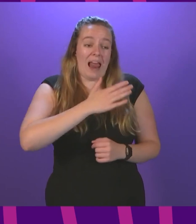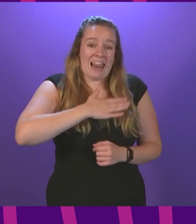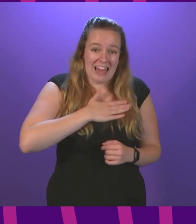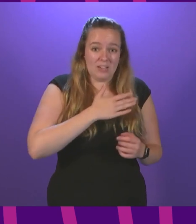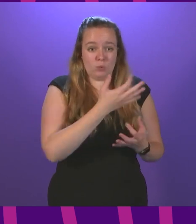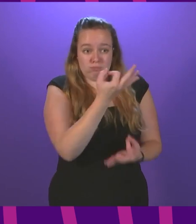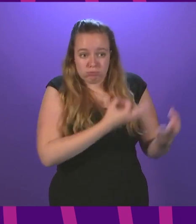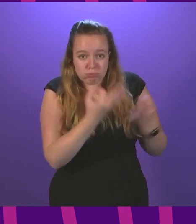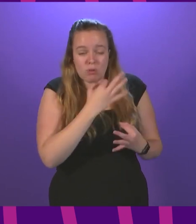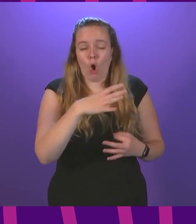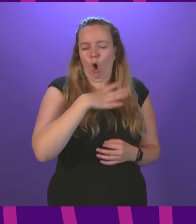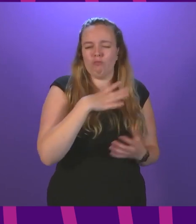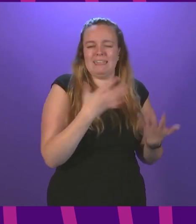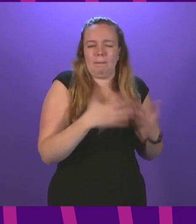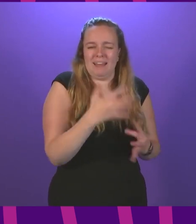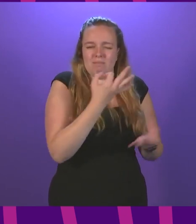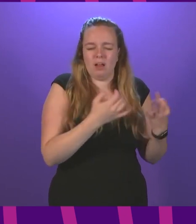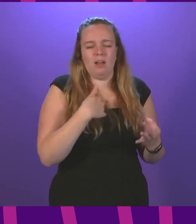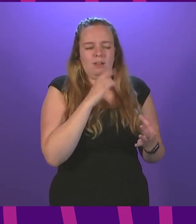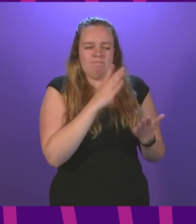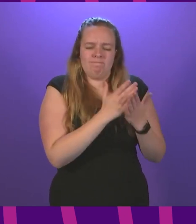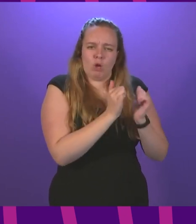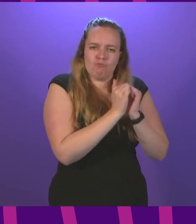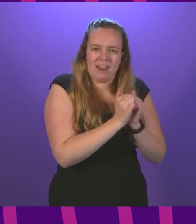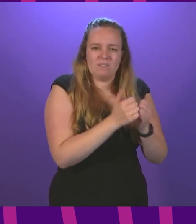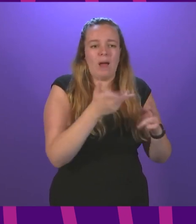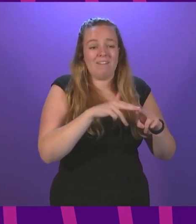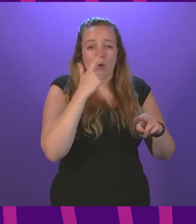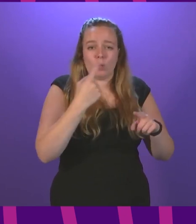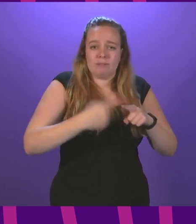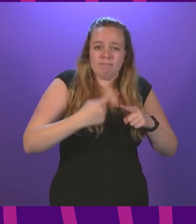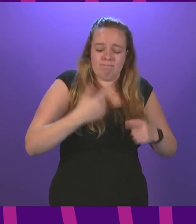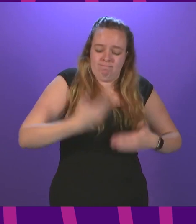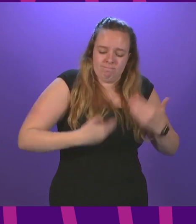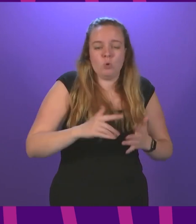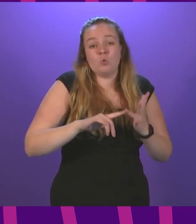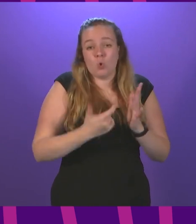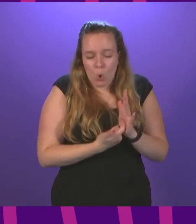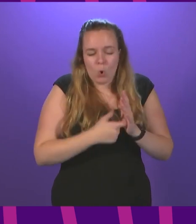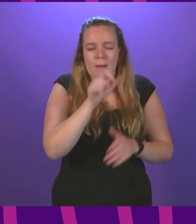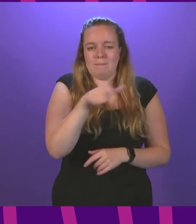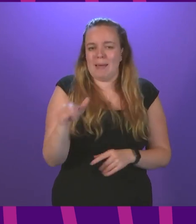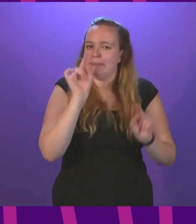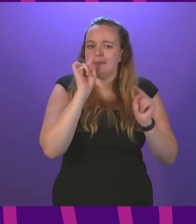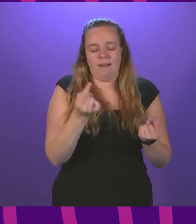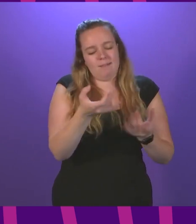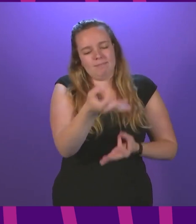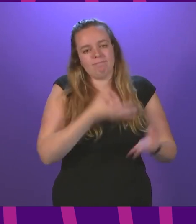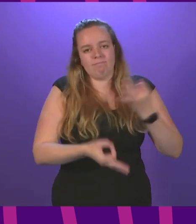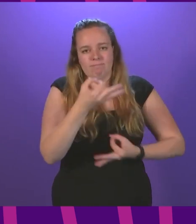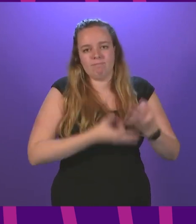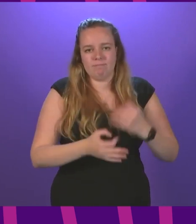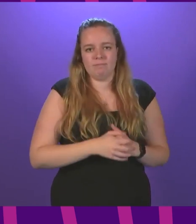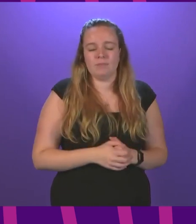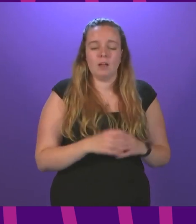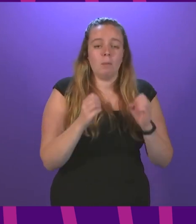taken than have already been taken i'd be very grateful if we could pick up the pace or otherwise regrettably members will not be able to put a question